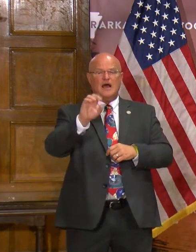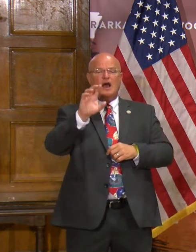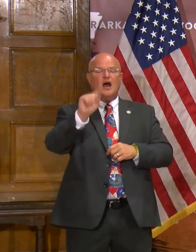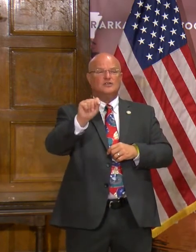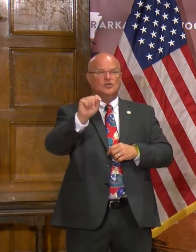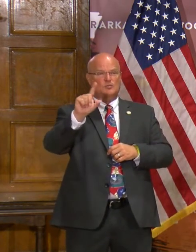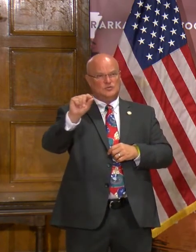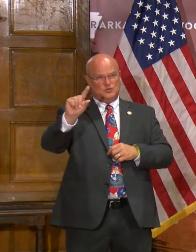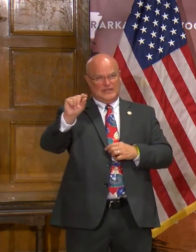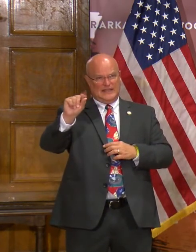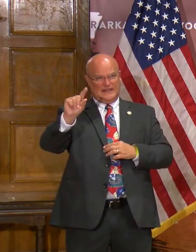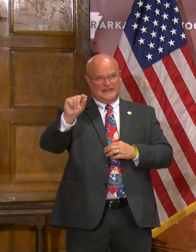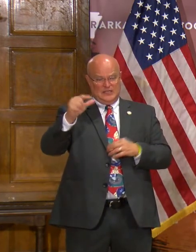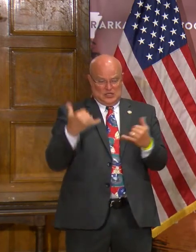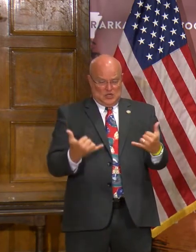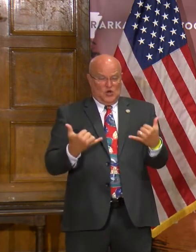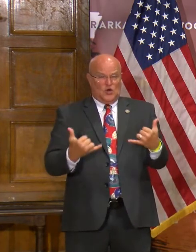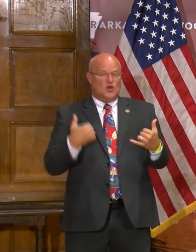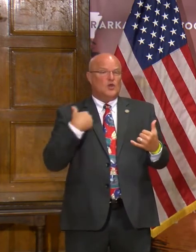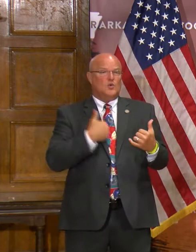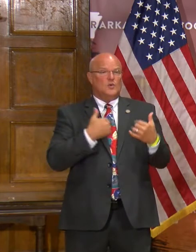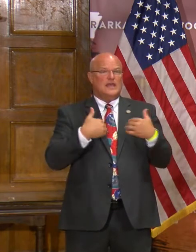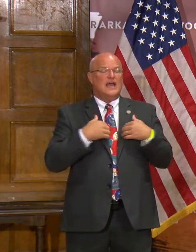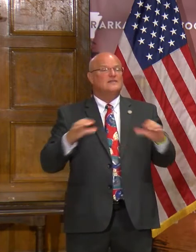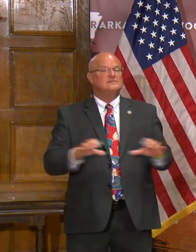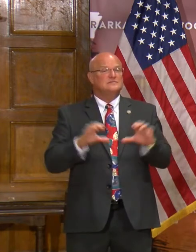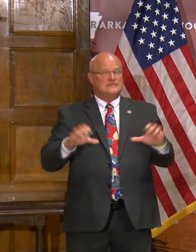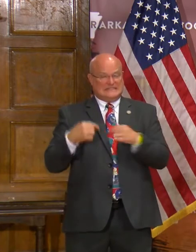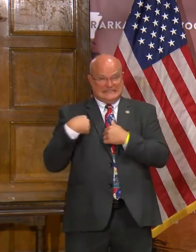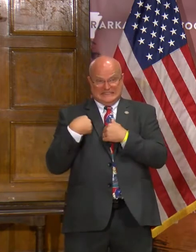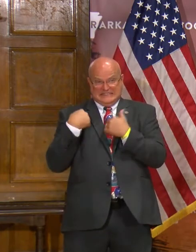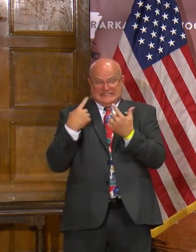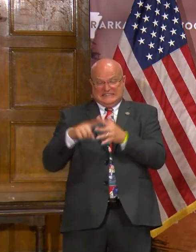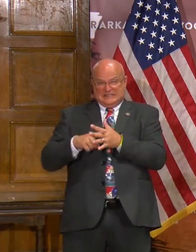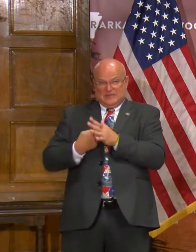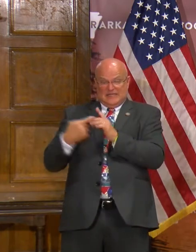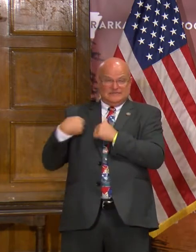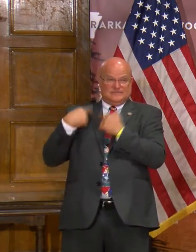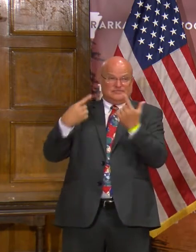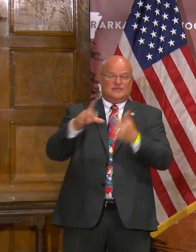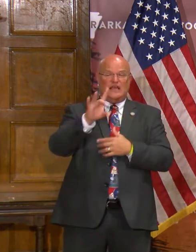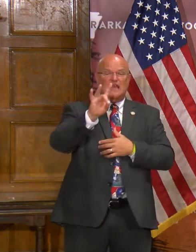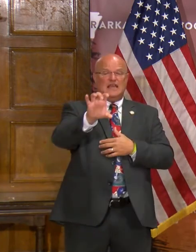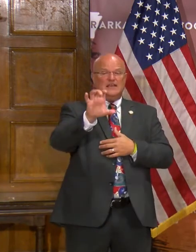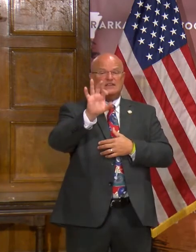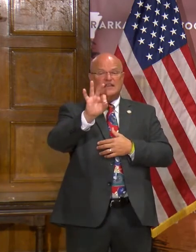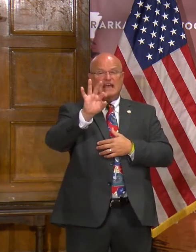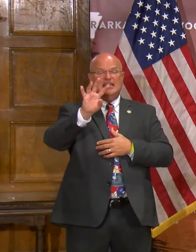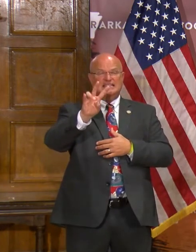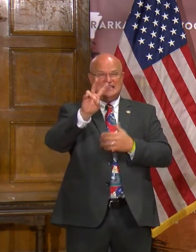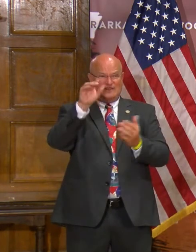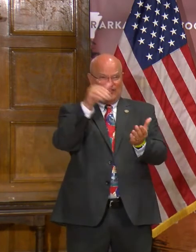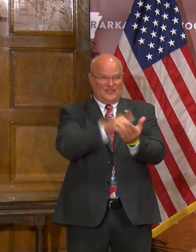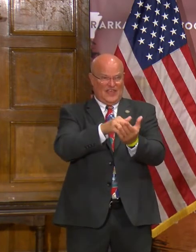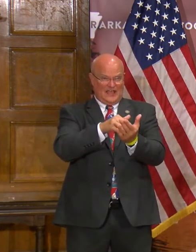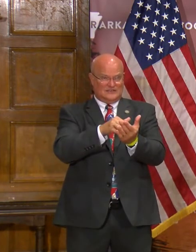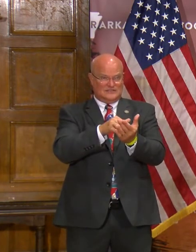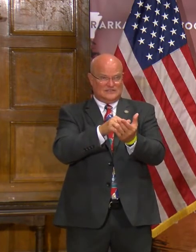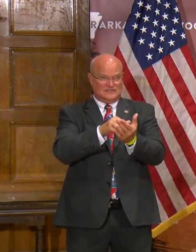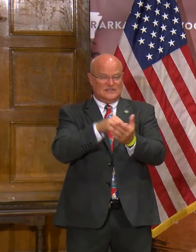20th. Currently, we have performed, since the beginning, 897,000